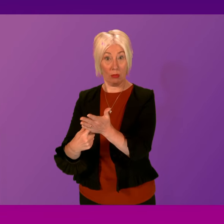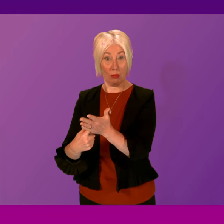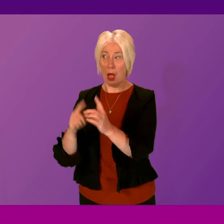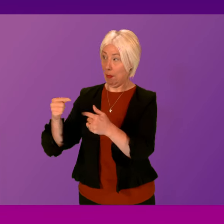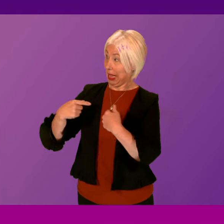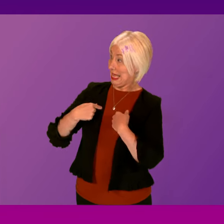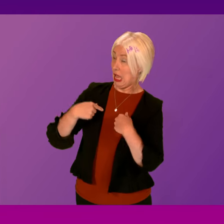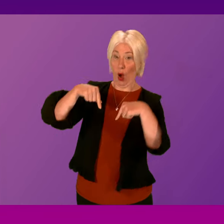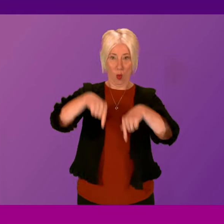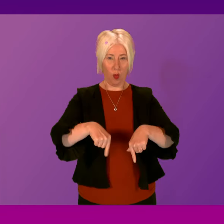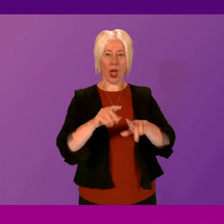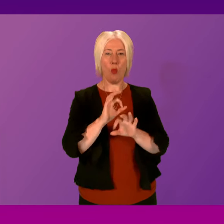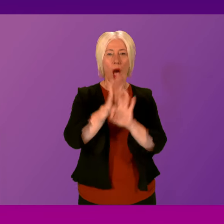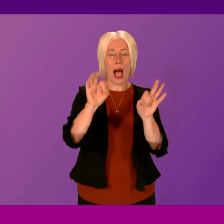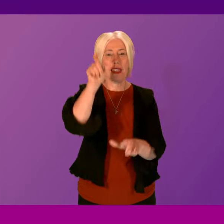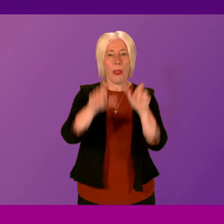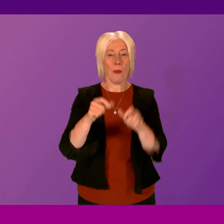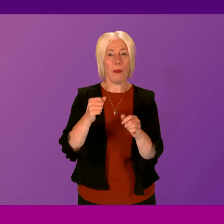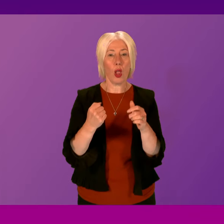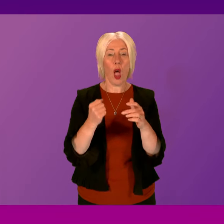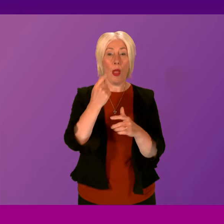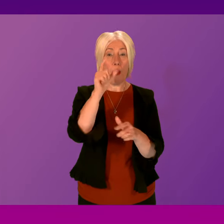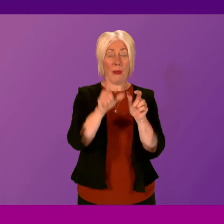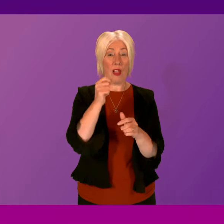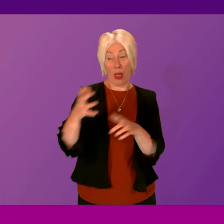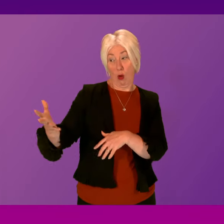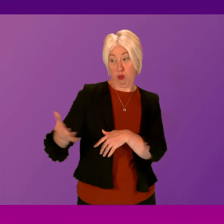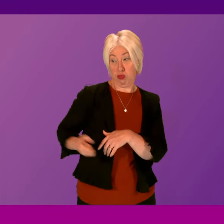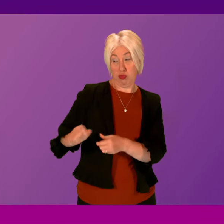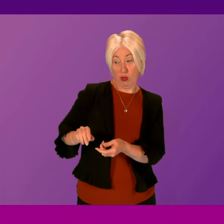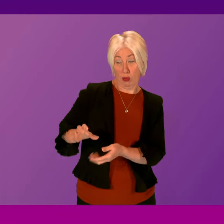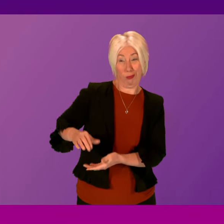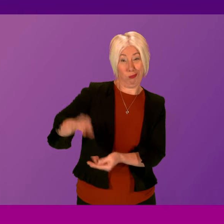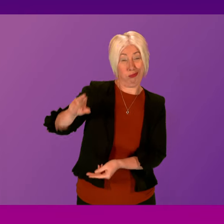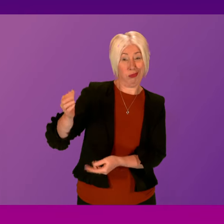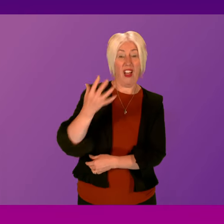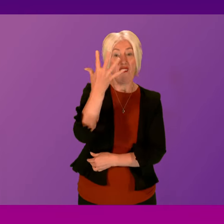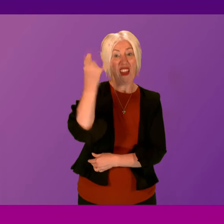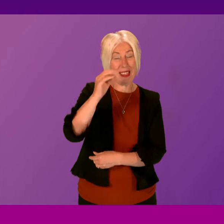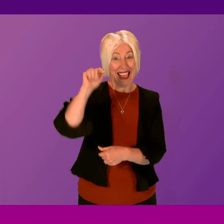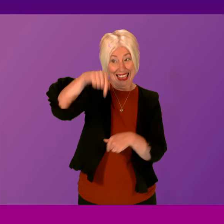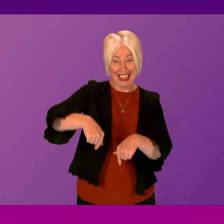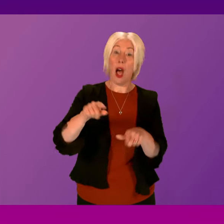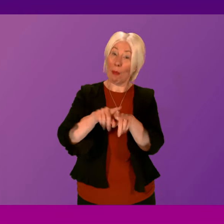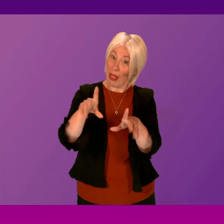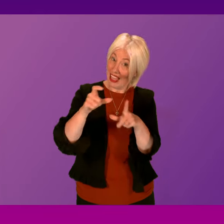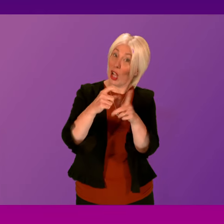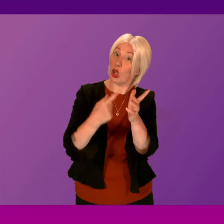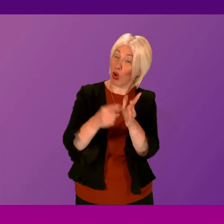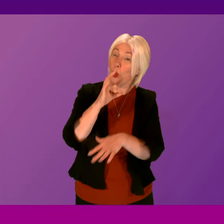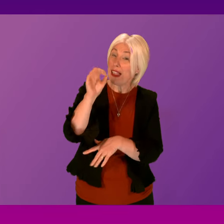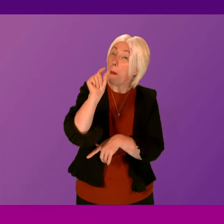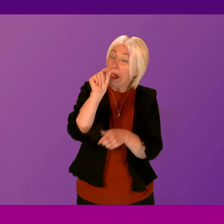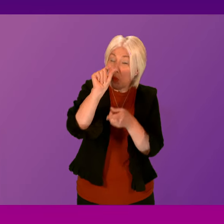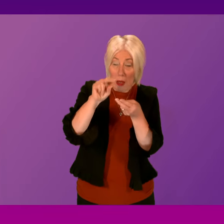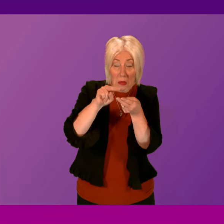we are asking the top 5% of highest earners, like Douglas Ross, to pay a little more in